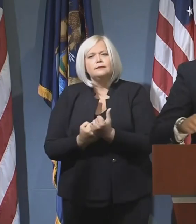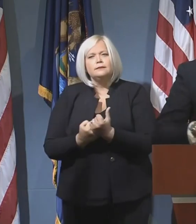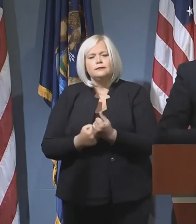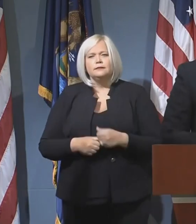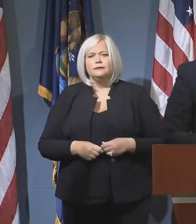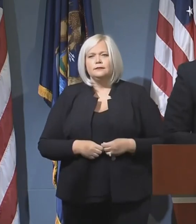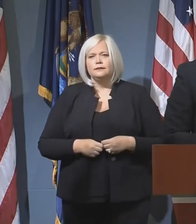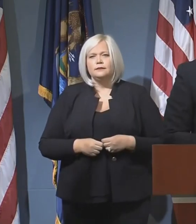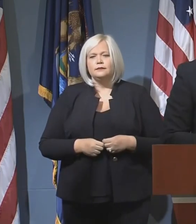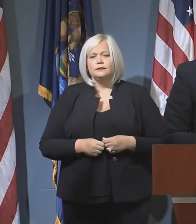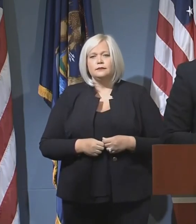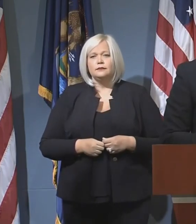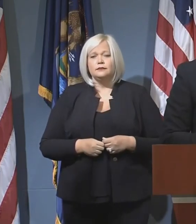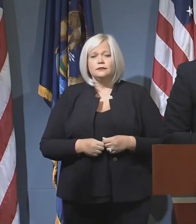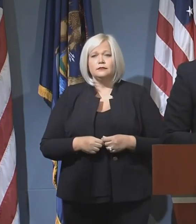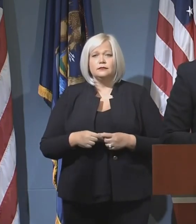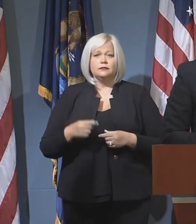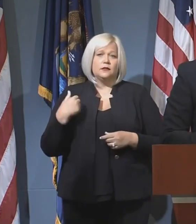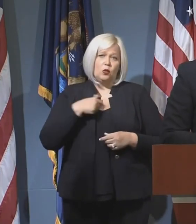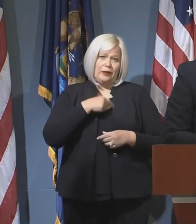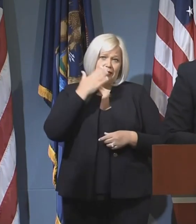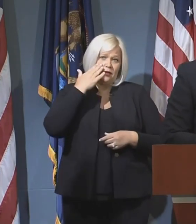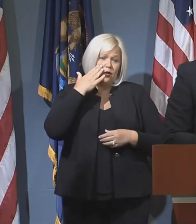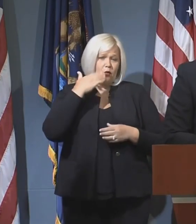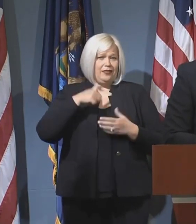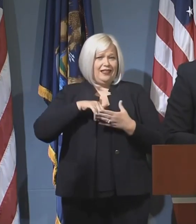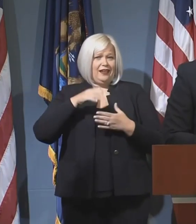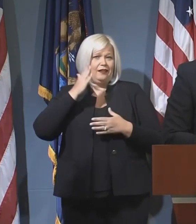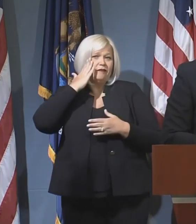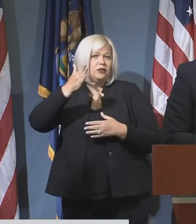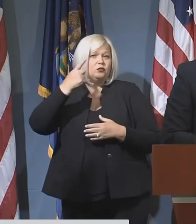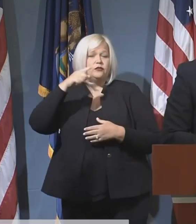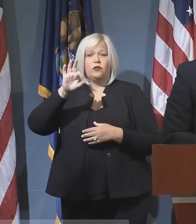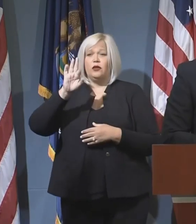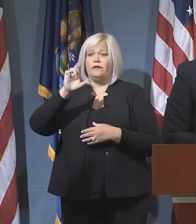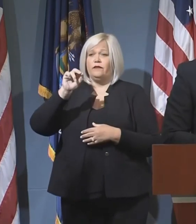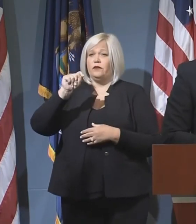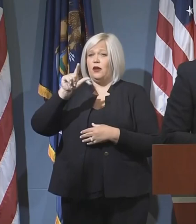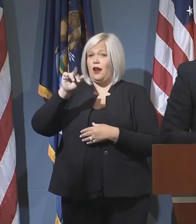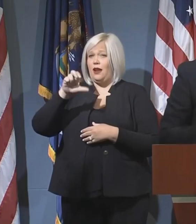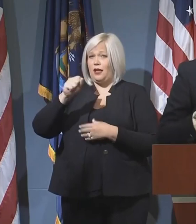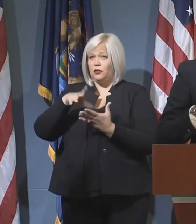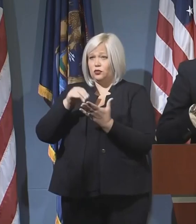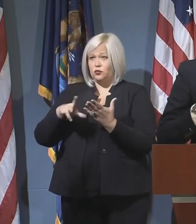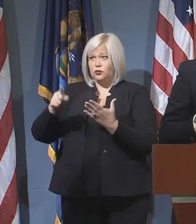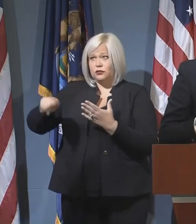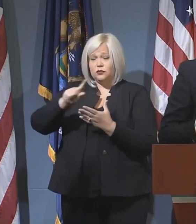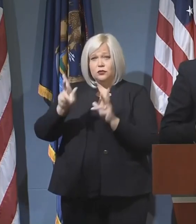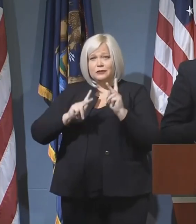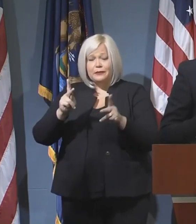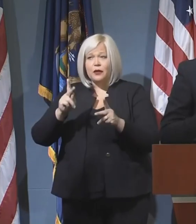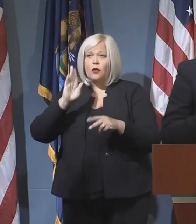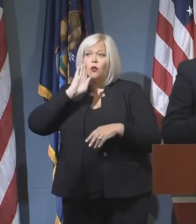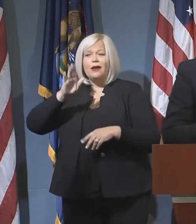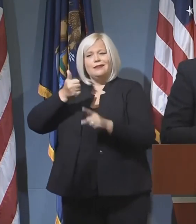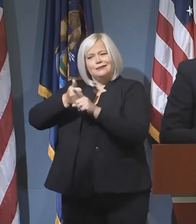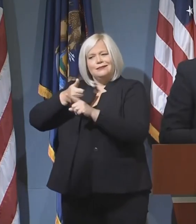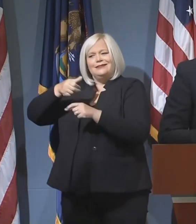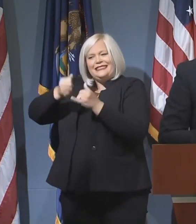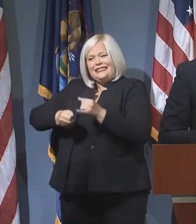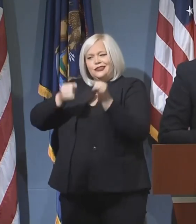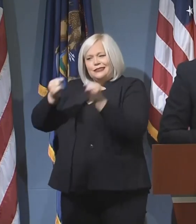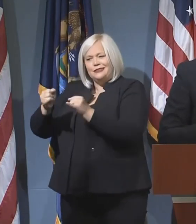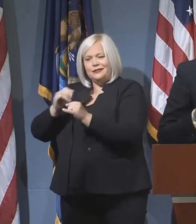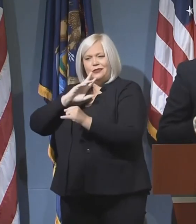Now we know that these Futures for Frontliners students will have personal goals and